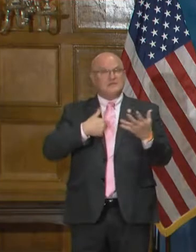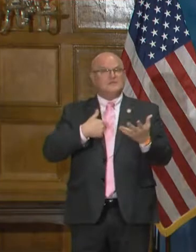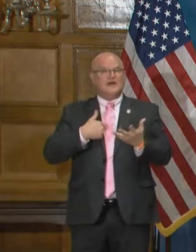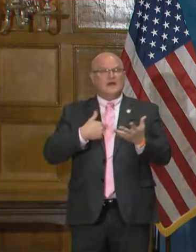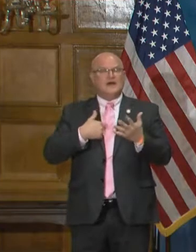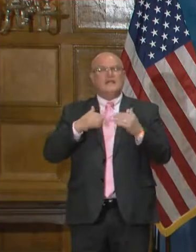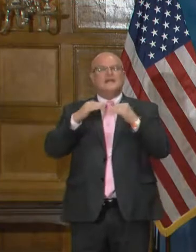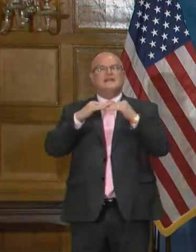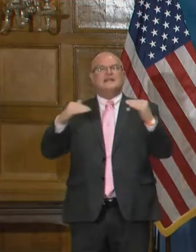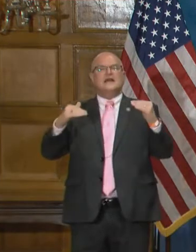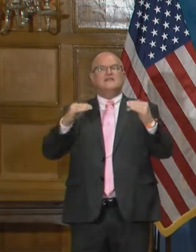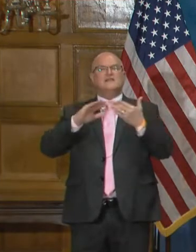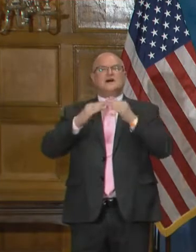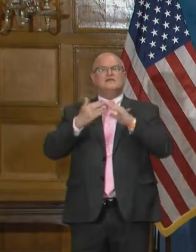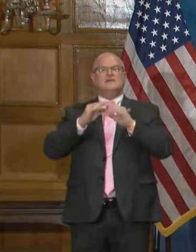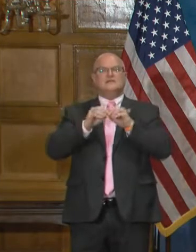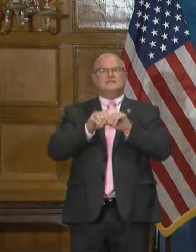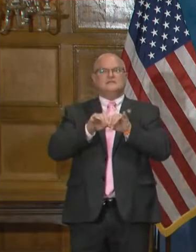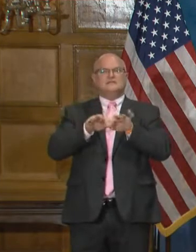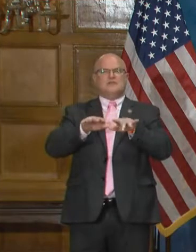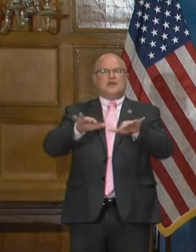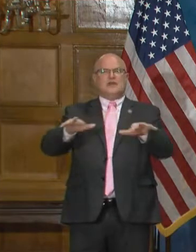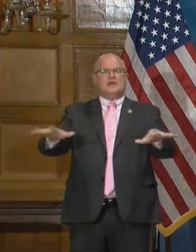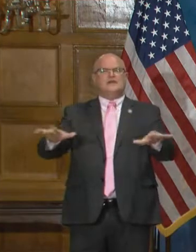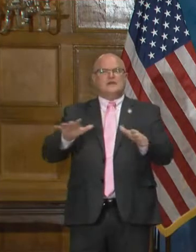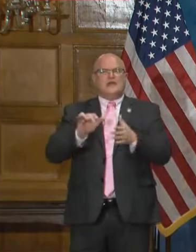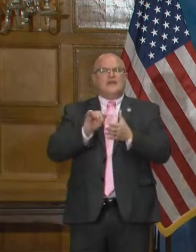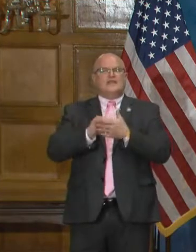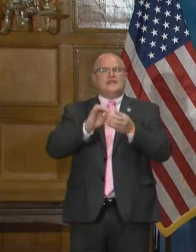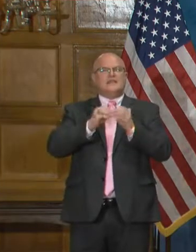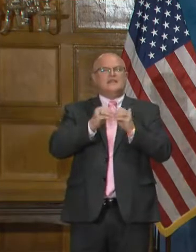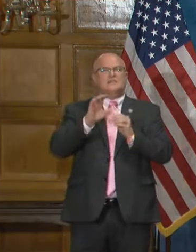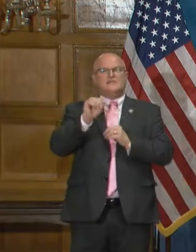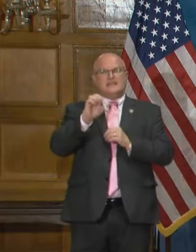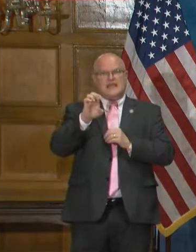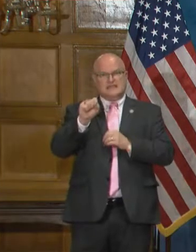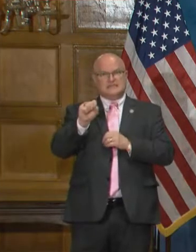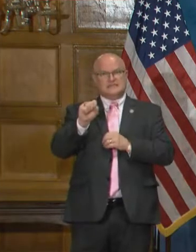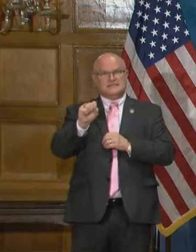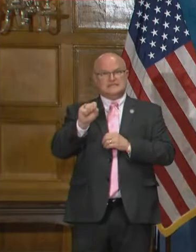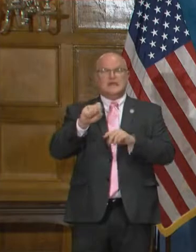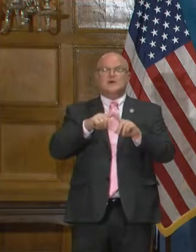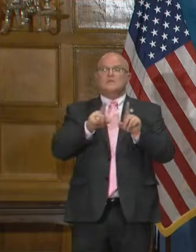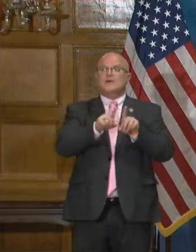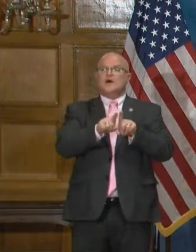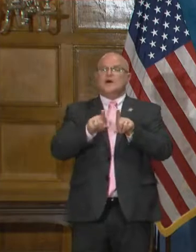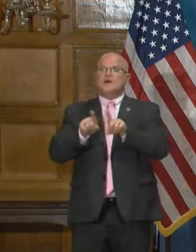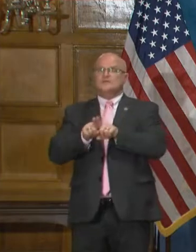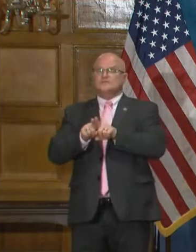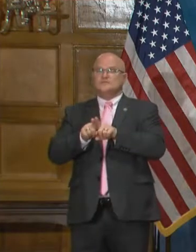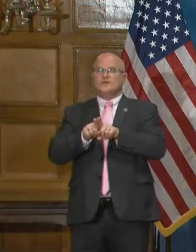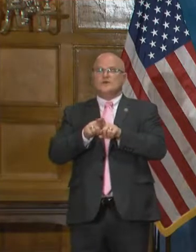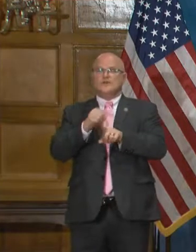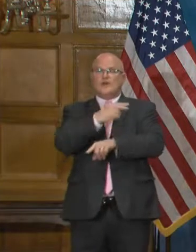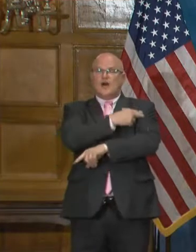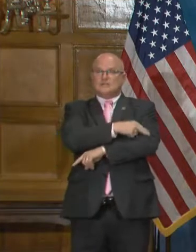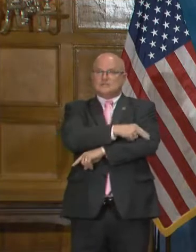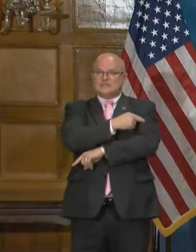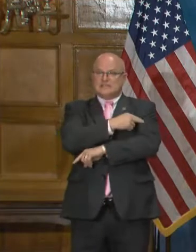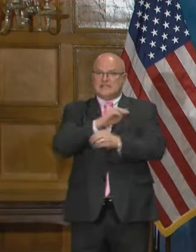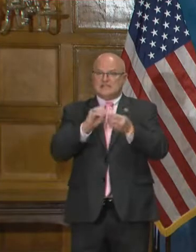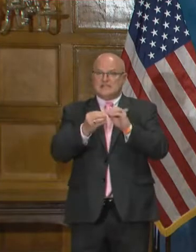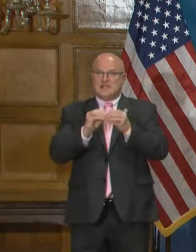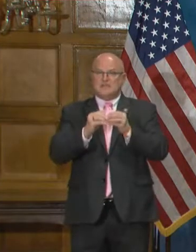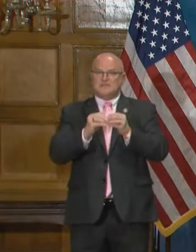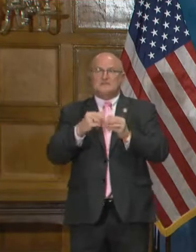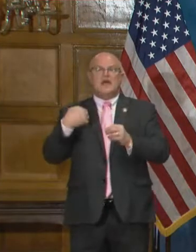uh, the level of community spread, uh, the number of cases, uh, but also the hospitalizations